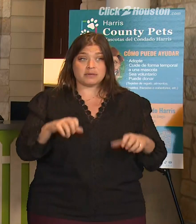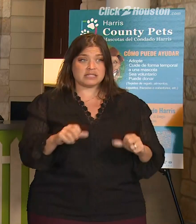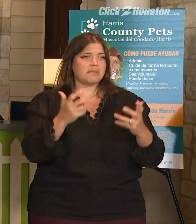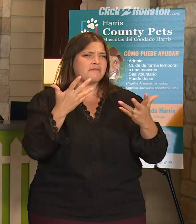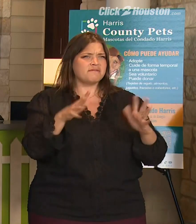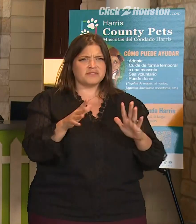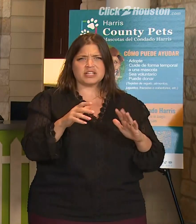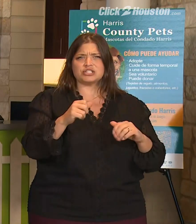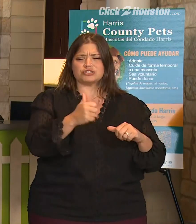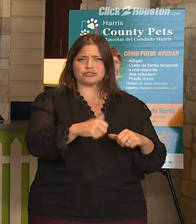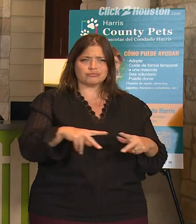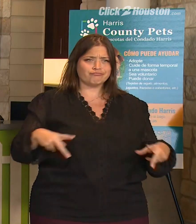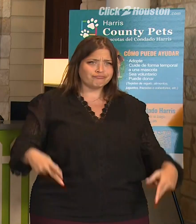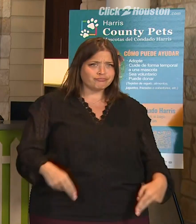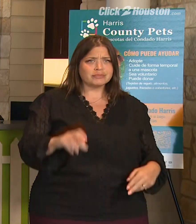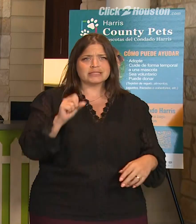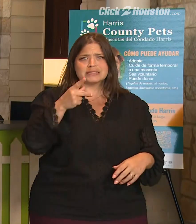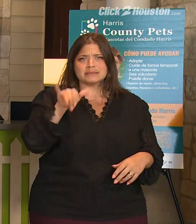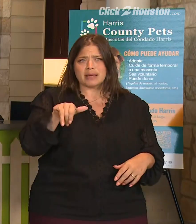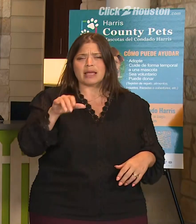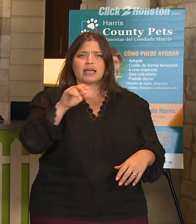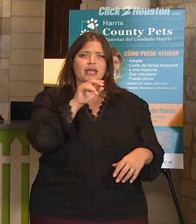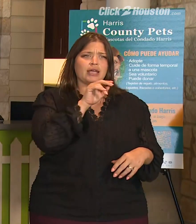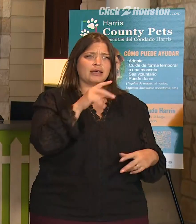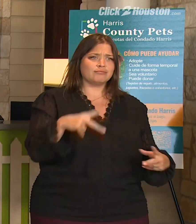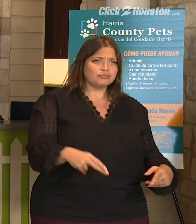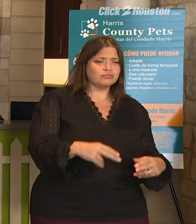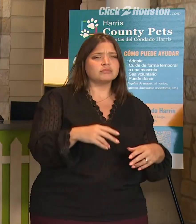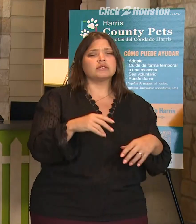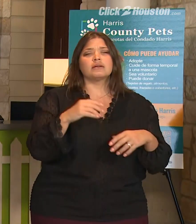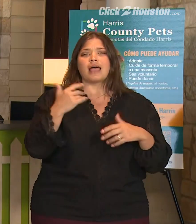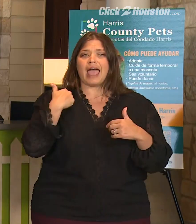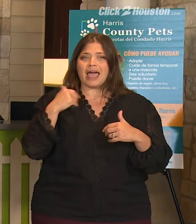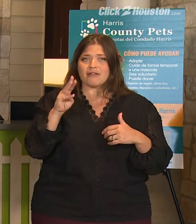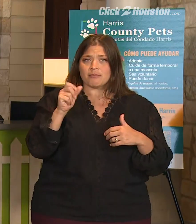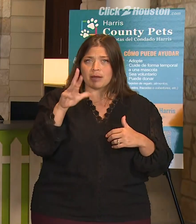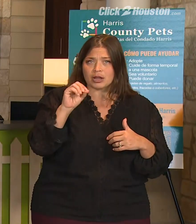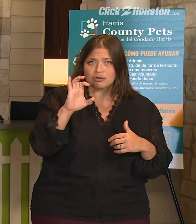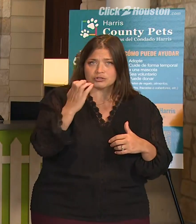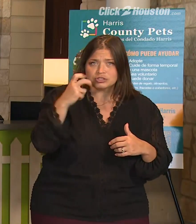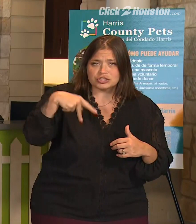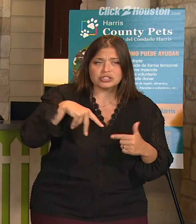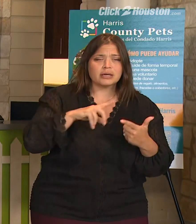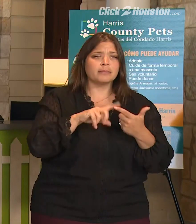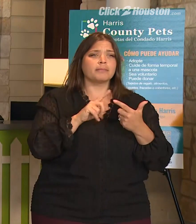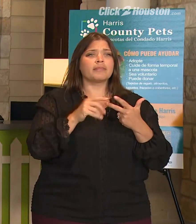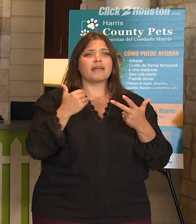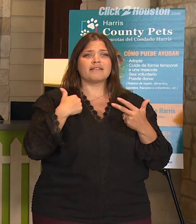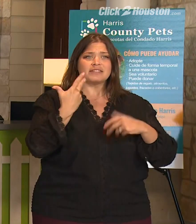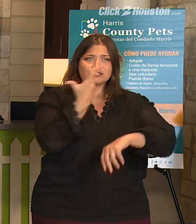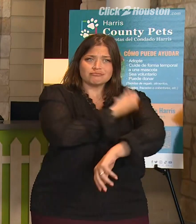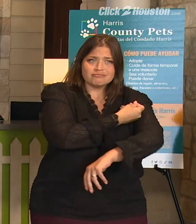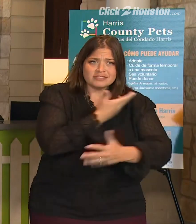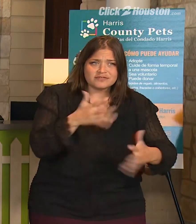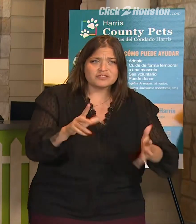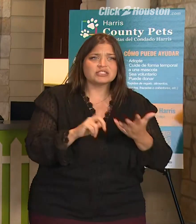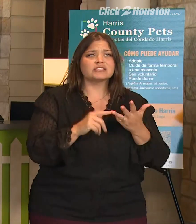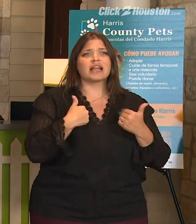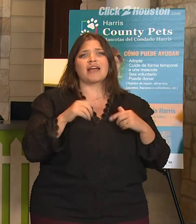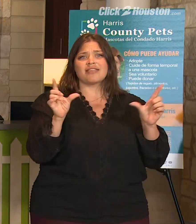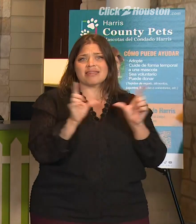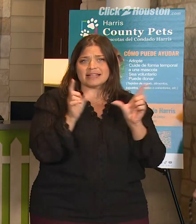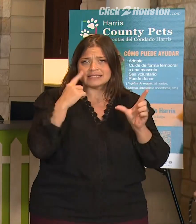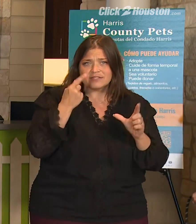spayed are neutered. They're microchipped. They get their vaccinations. They have their pet license in Harris County. The